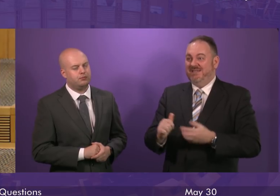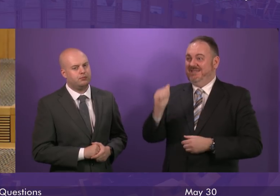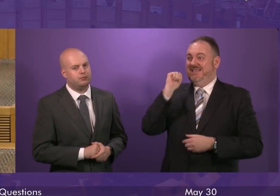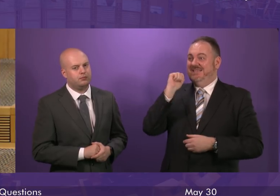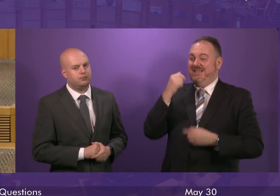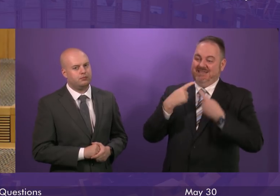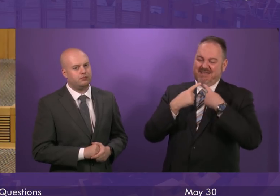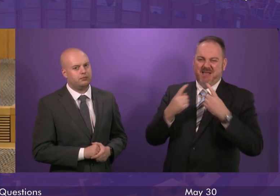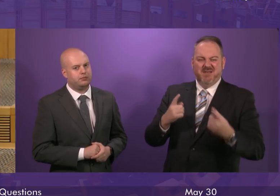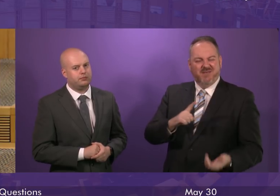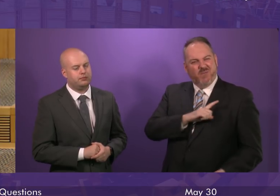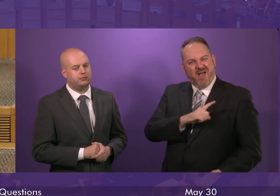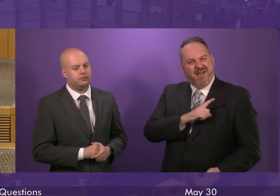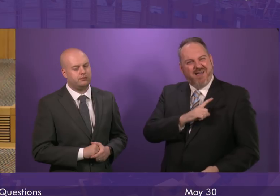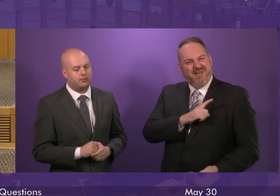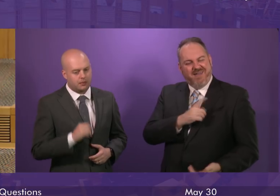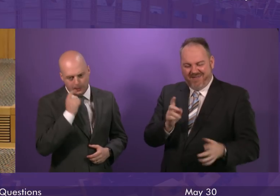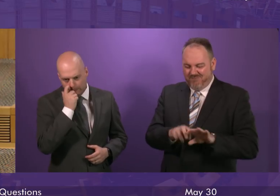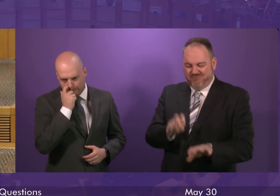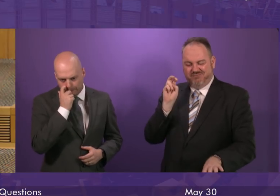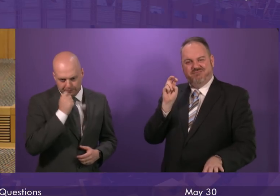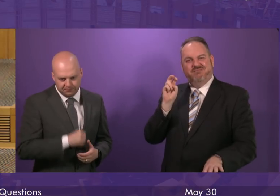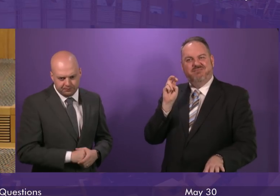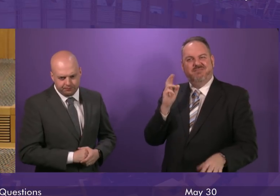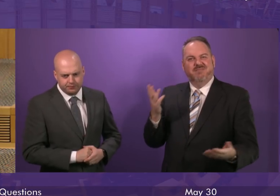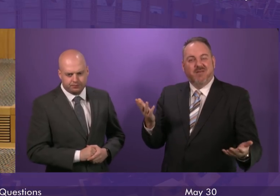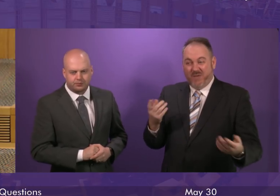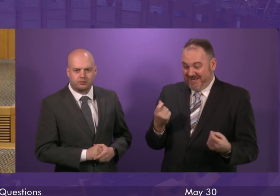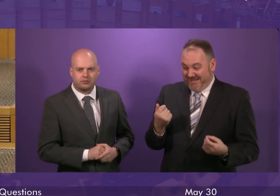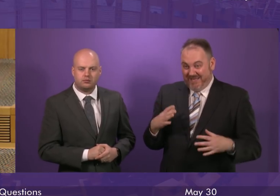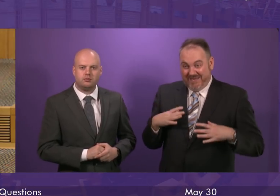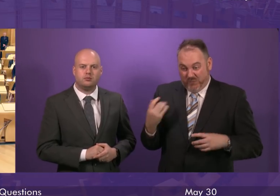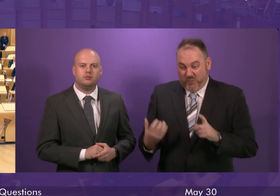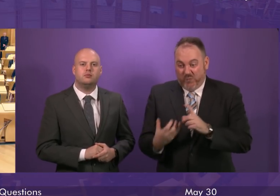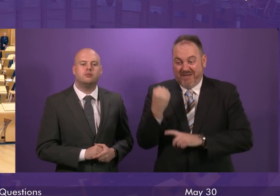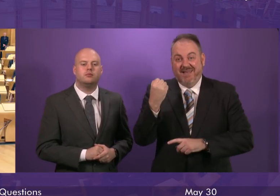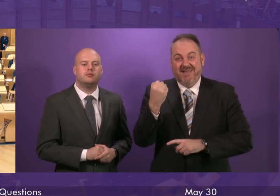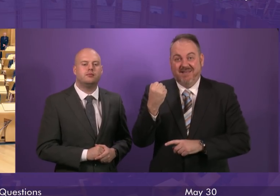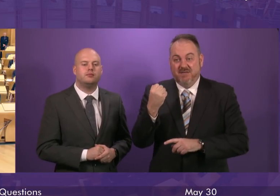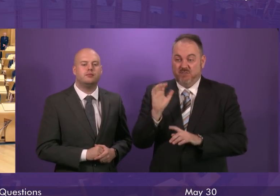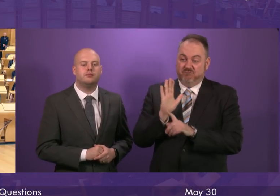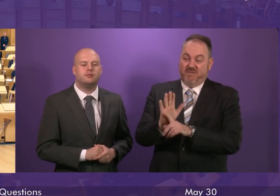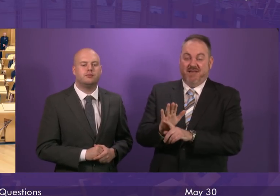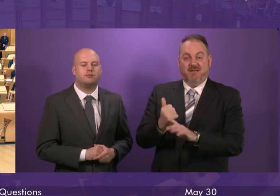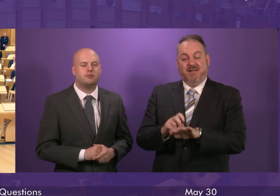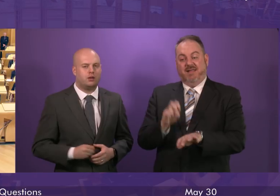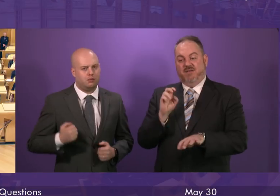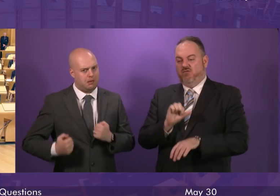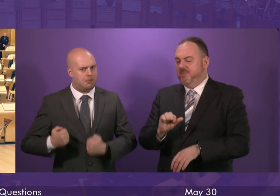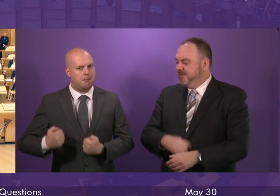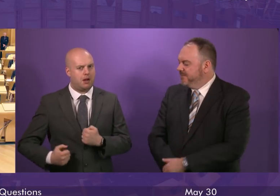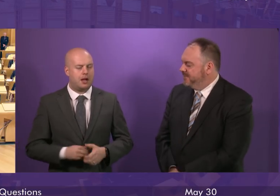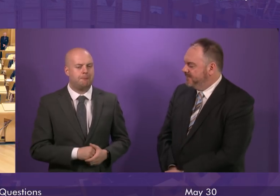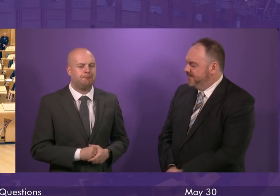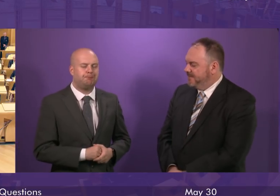statement. Why cut and run when we are on the edge of victory? First Minister. Firstly,